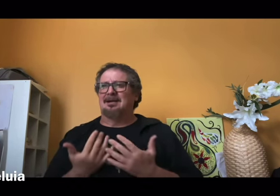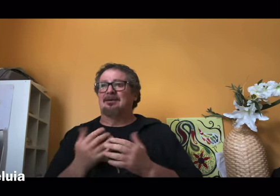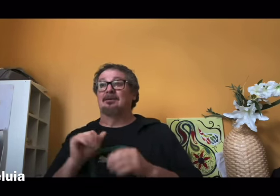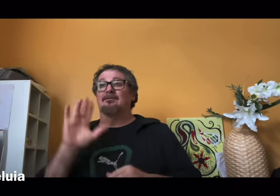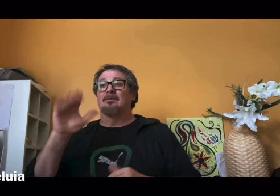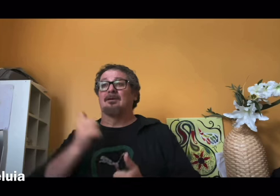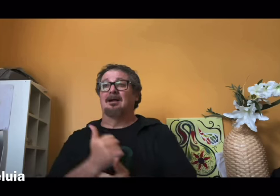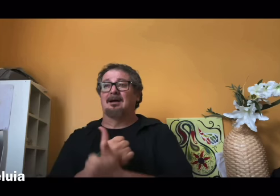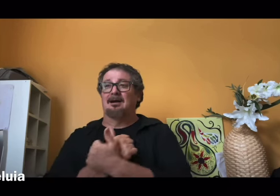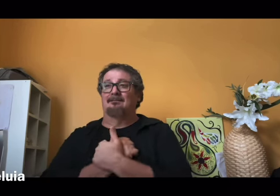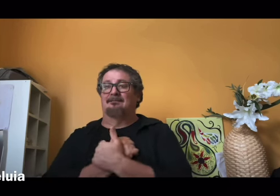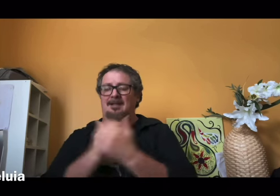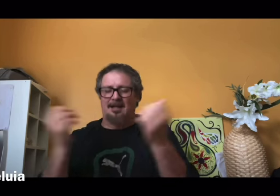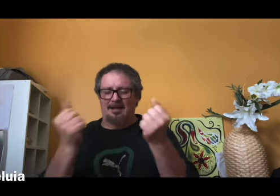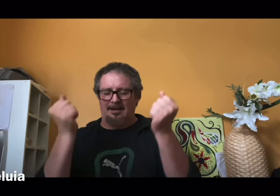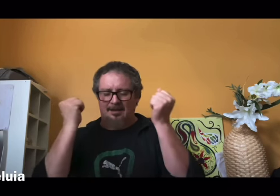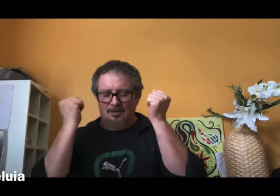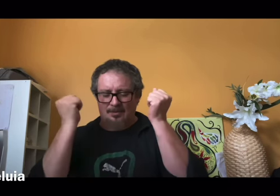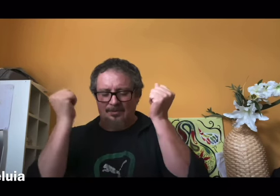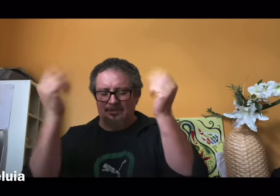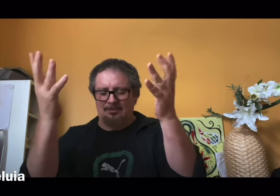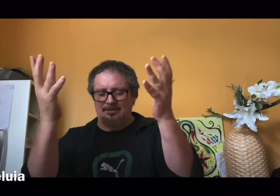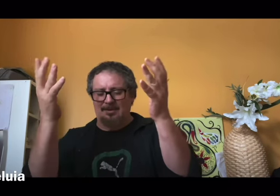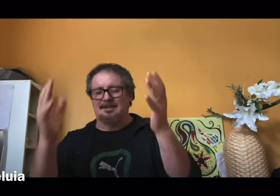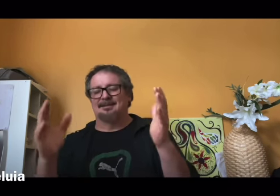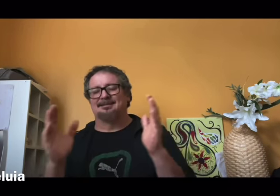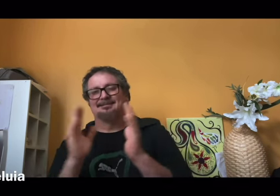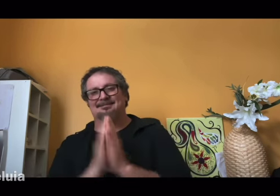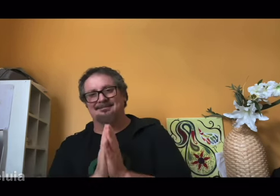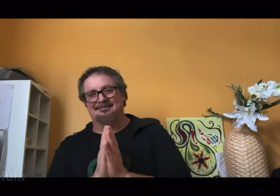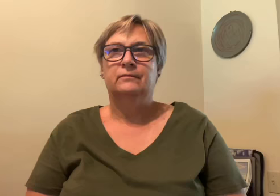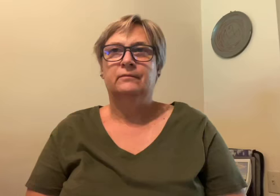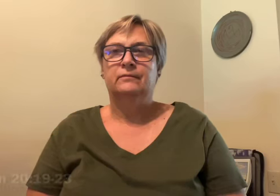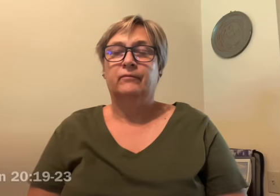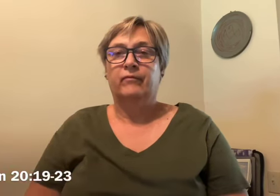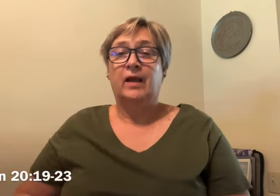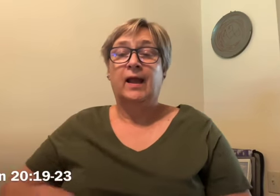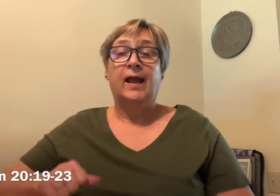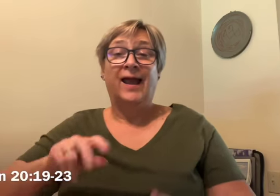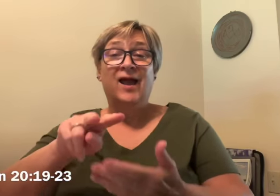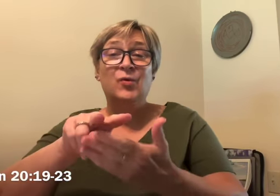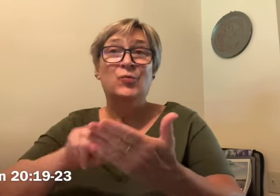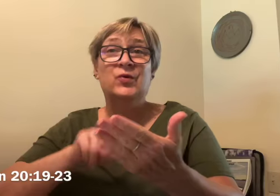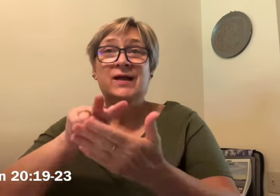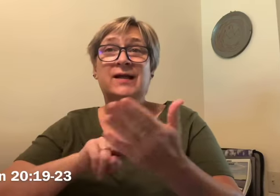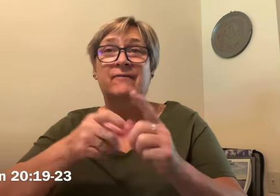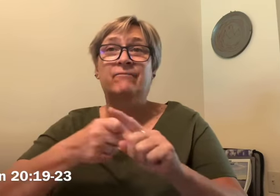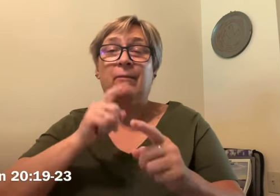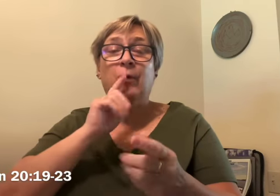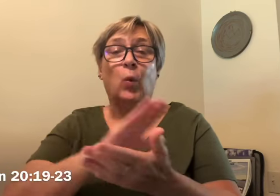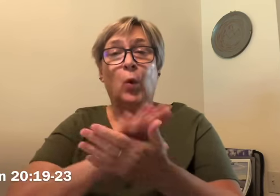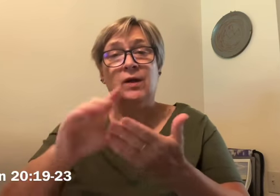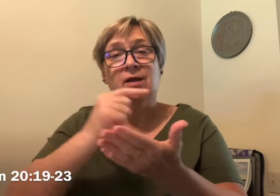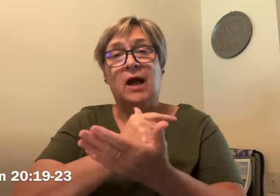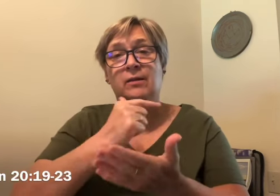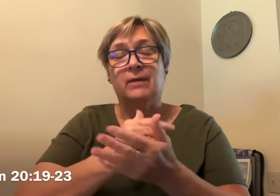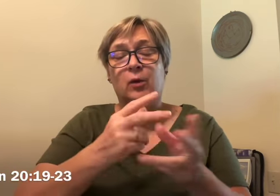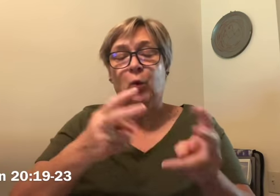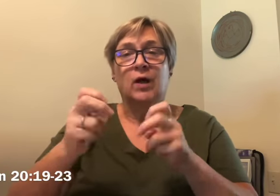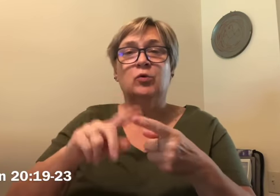kindle in them the fire of your love alleluia alleluia a reading from the Holy